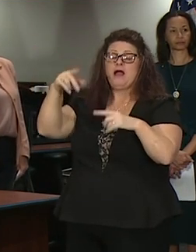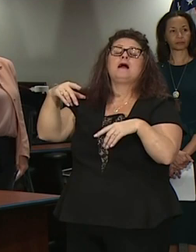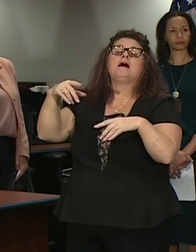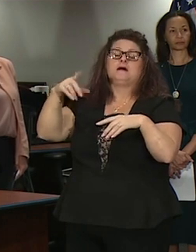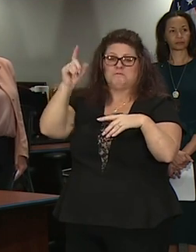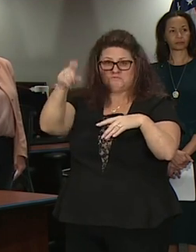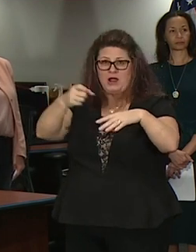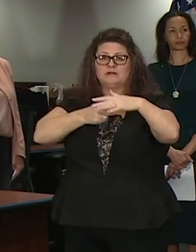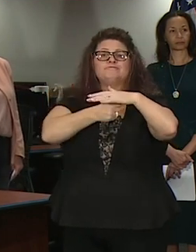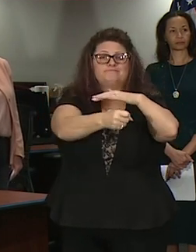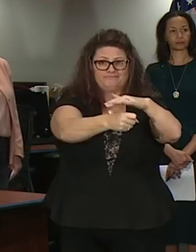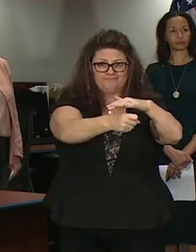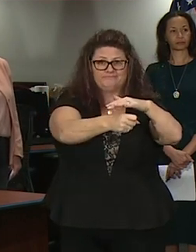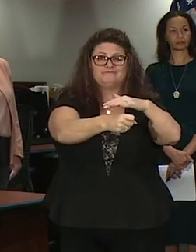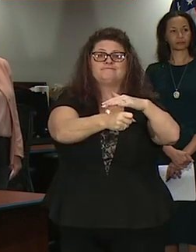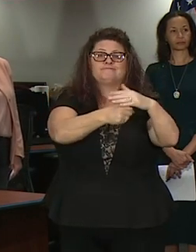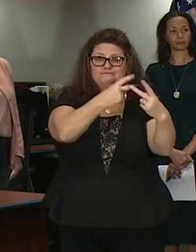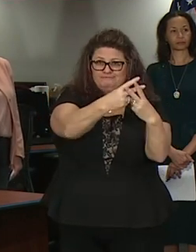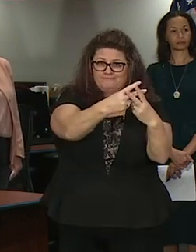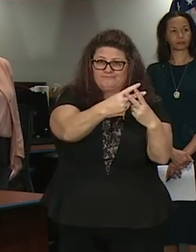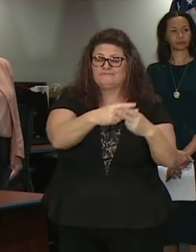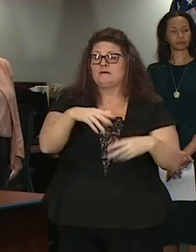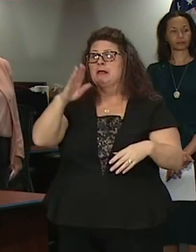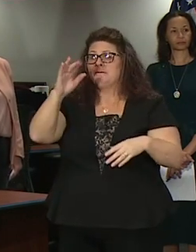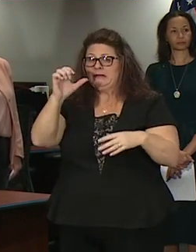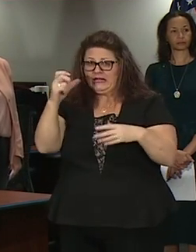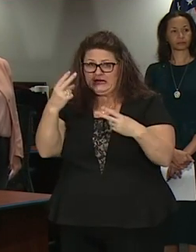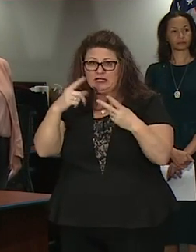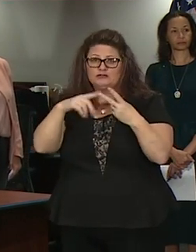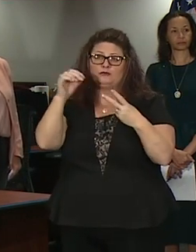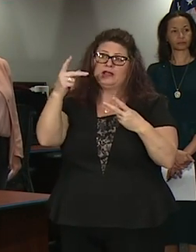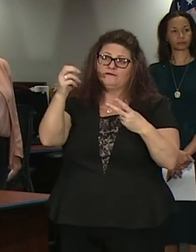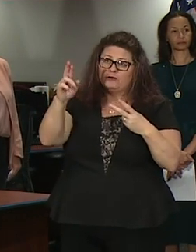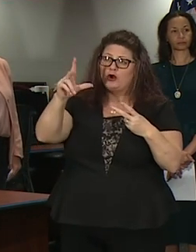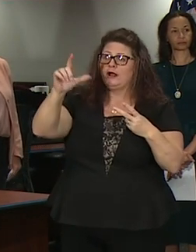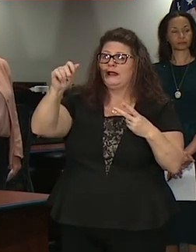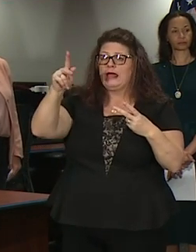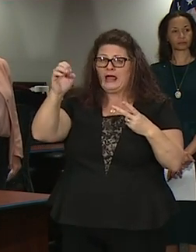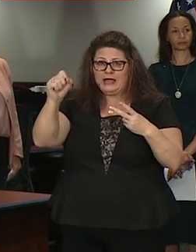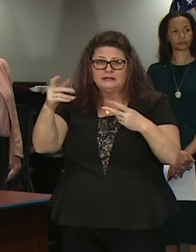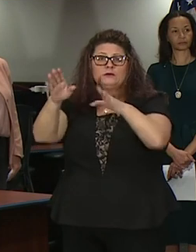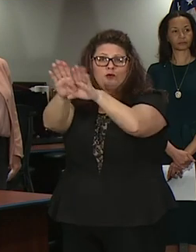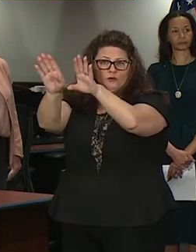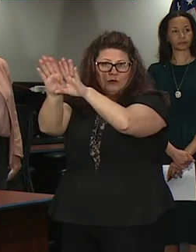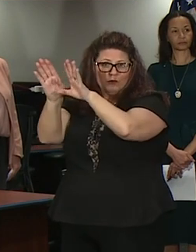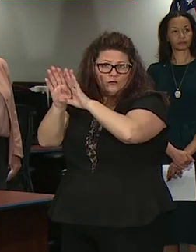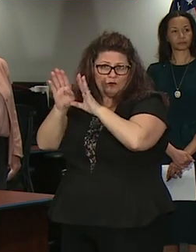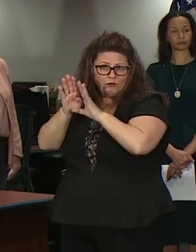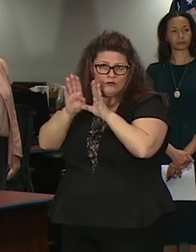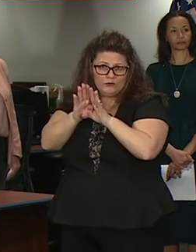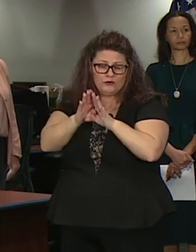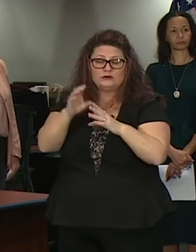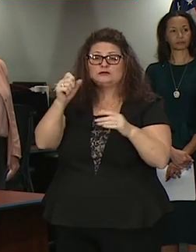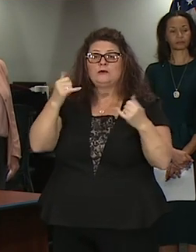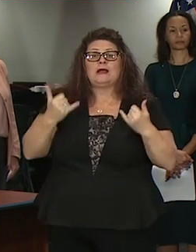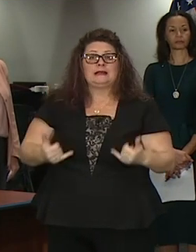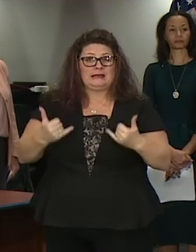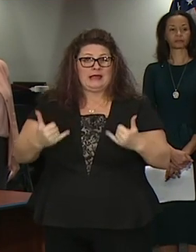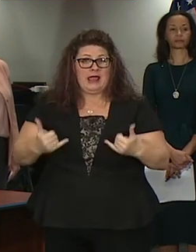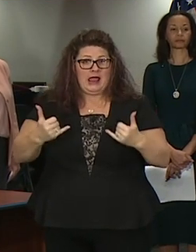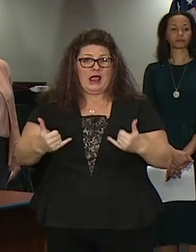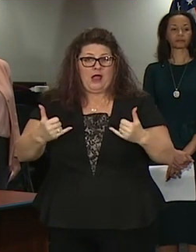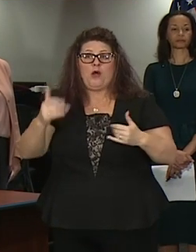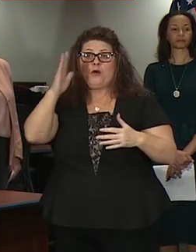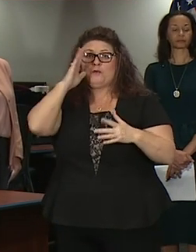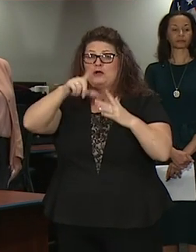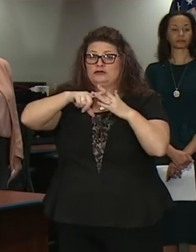the beaches rivers lakes and other waterways and taken other steps as well this new order begins is